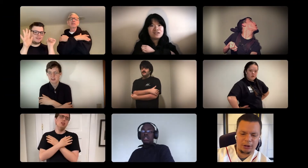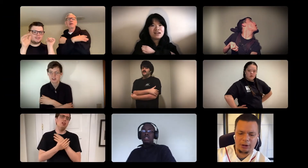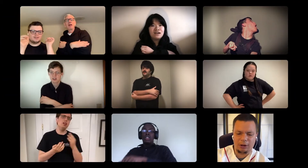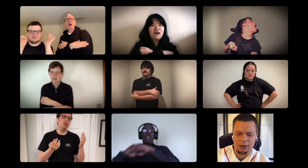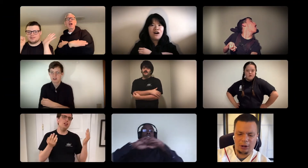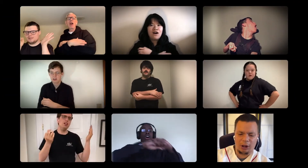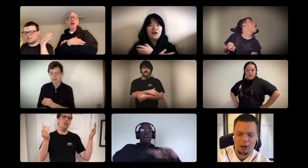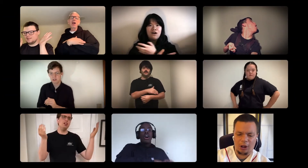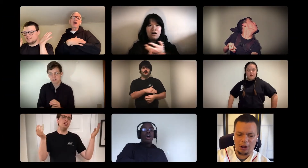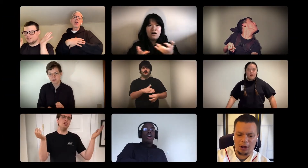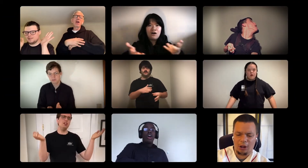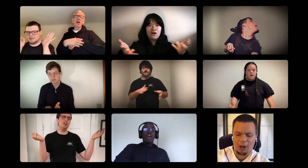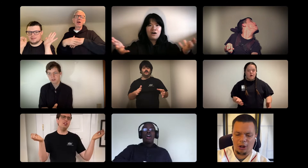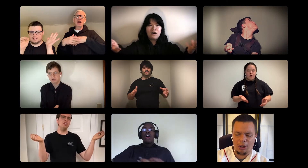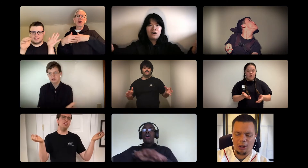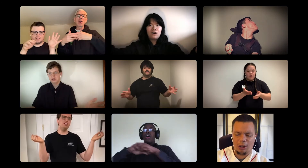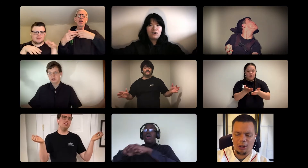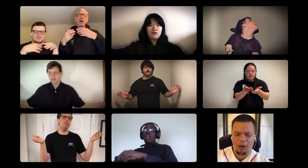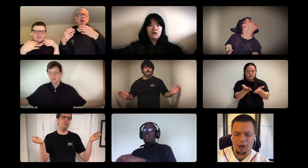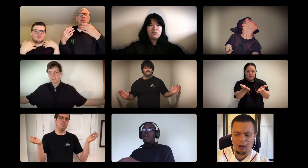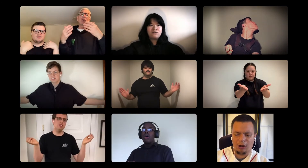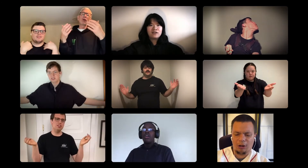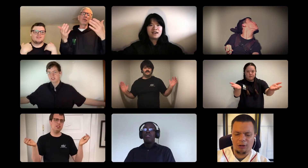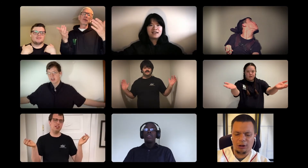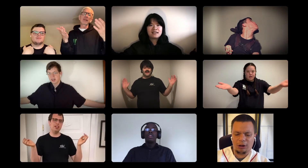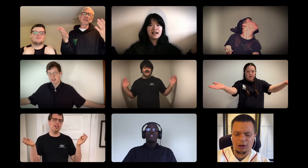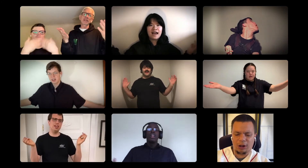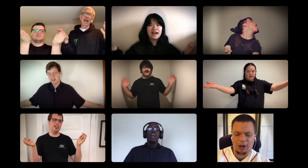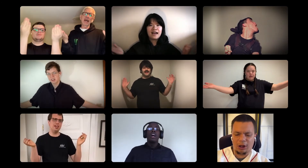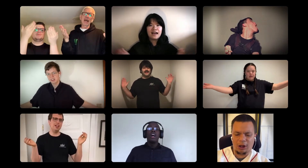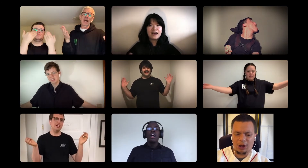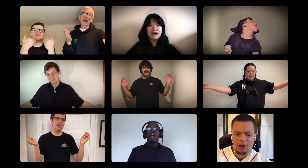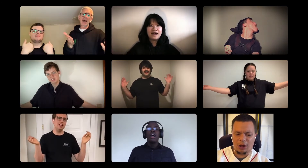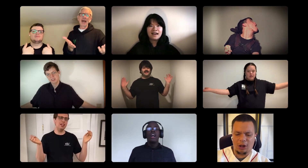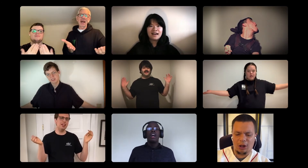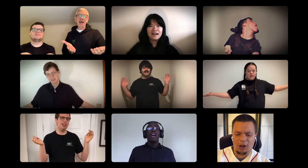all over this land.